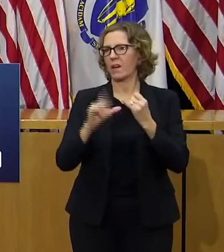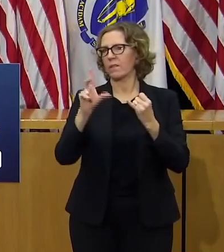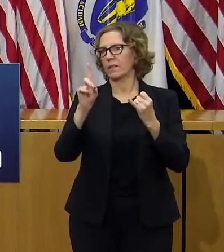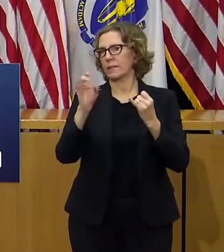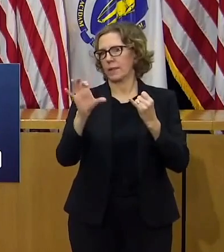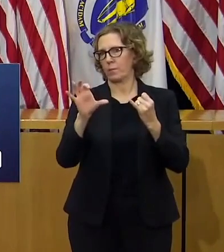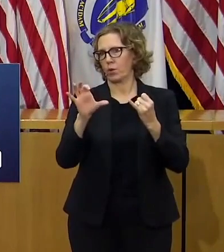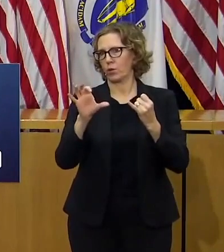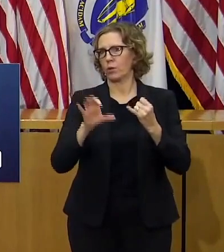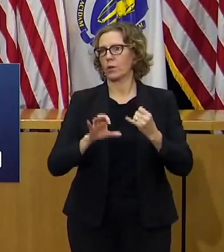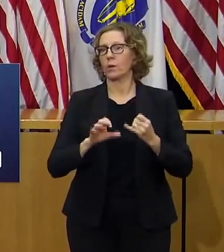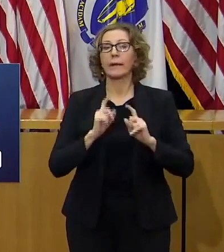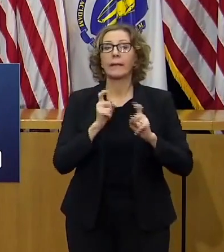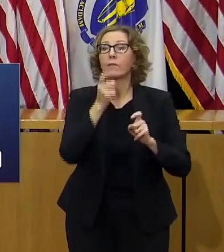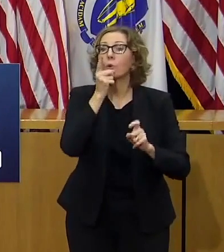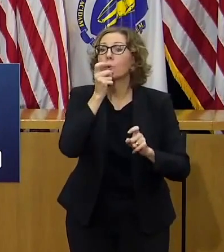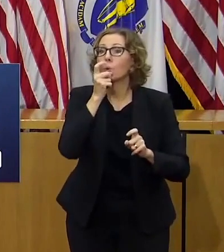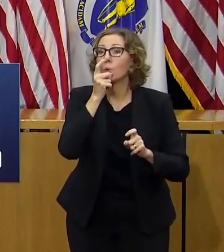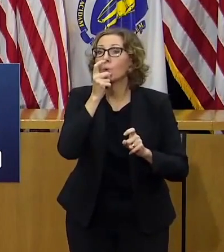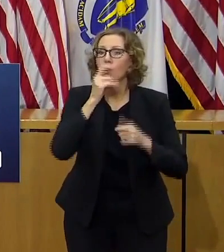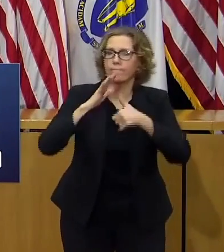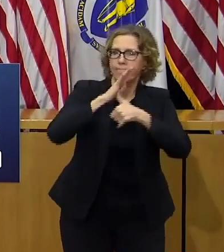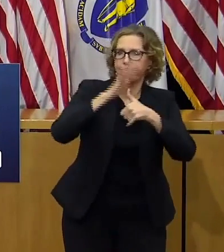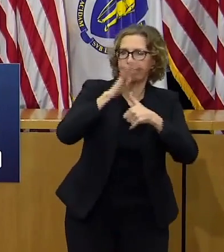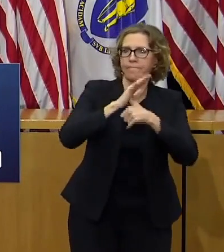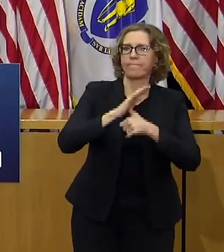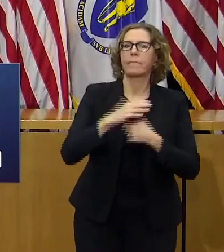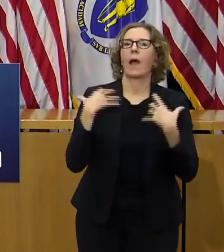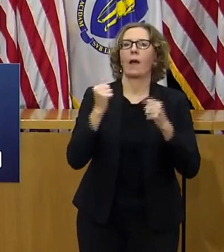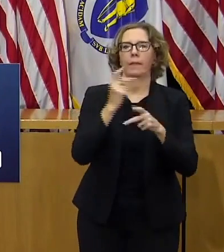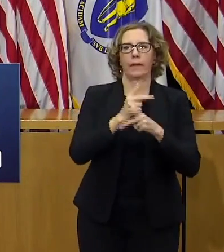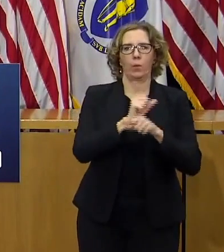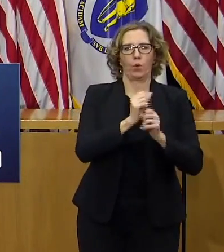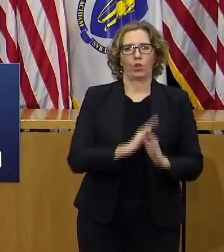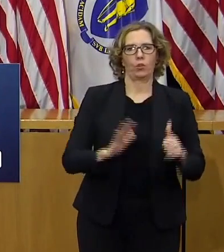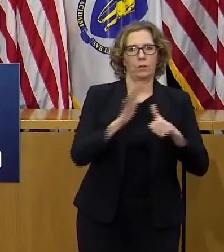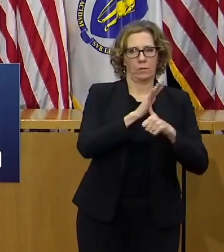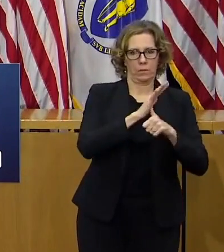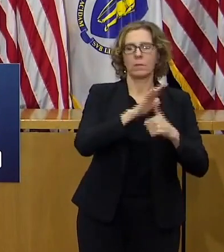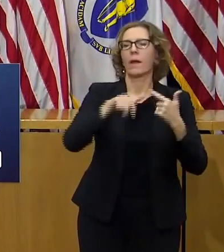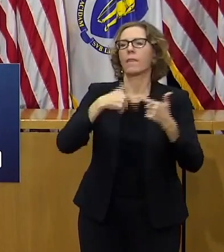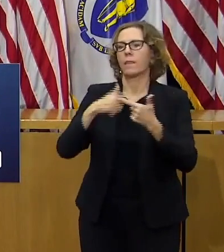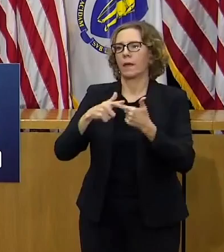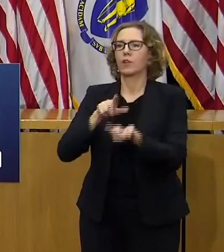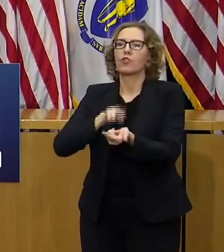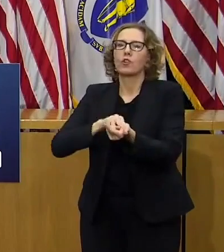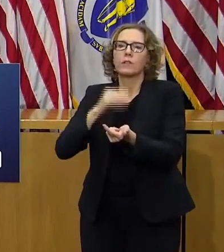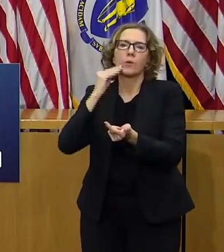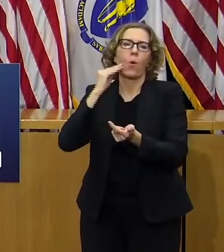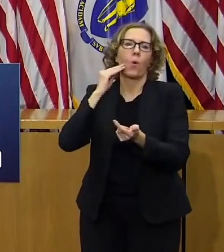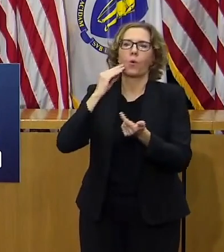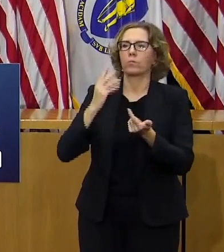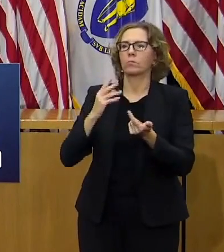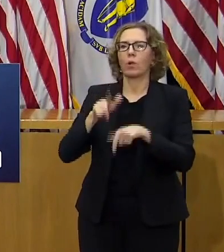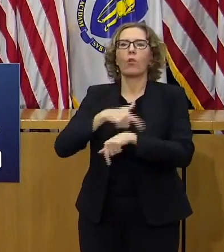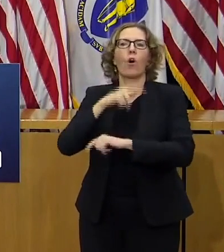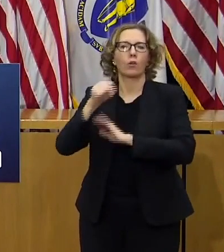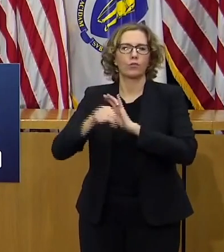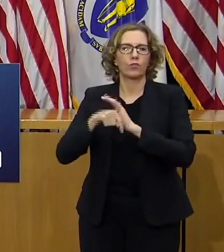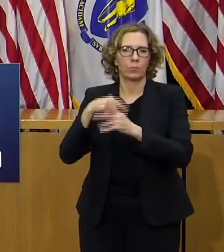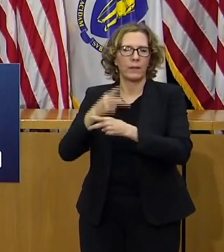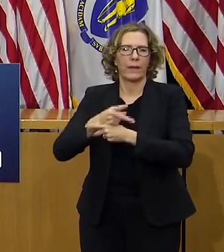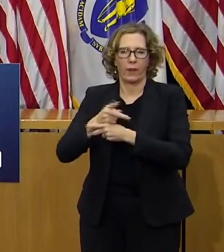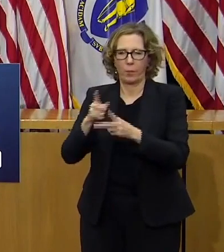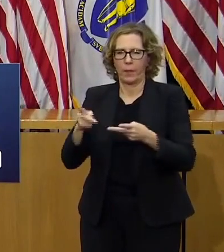will be prioritized to frontline health care workers first and then to long-term care facilities we have a comprehensive